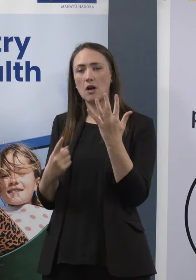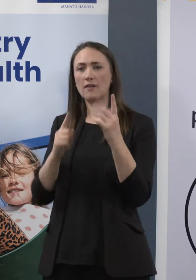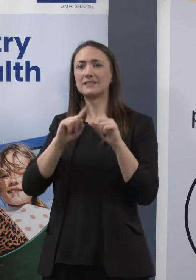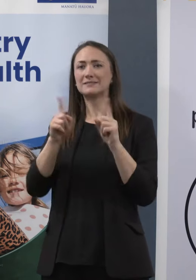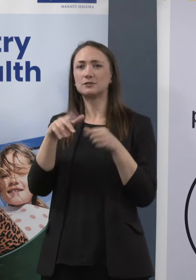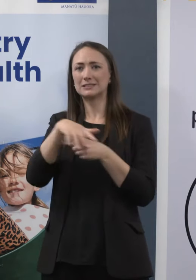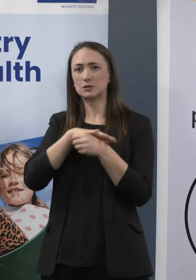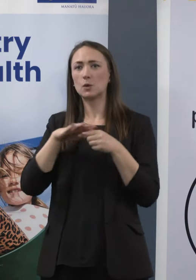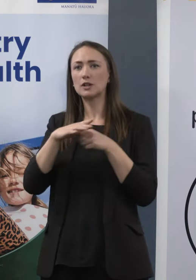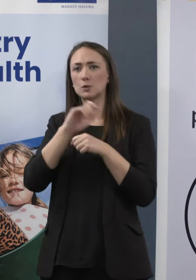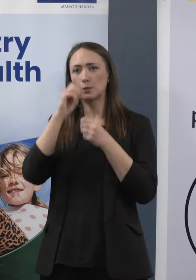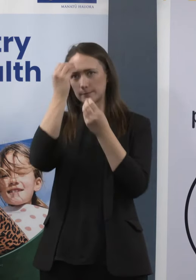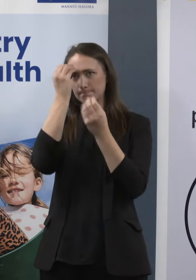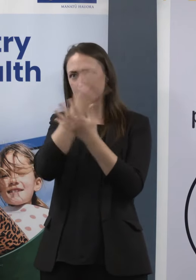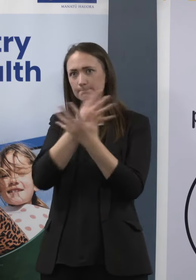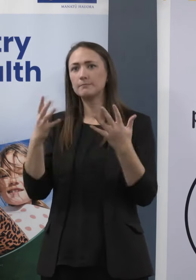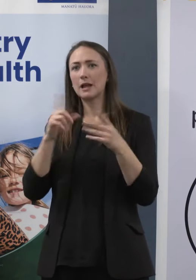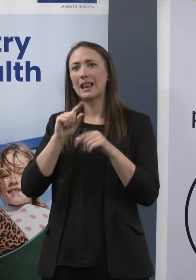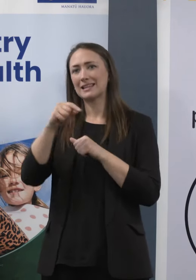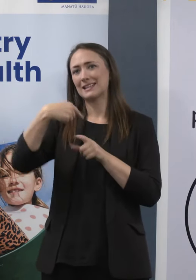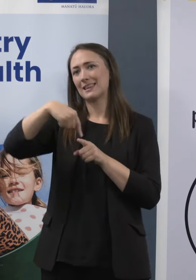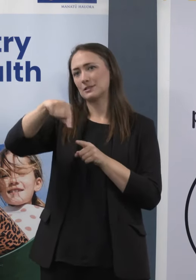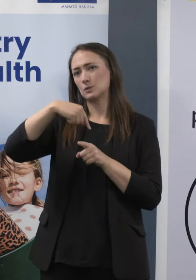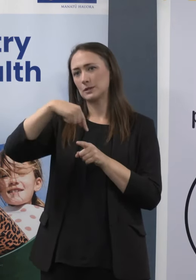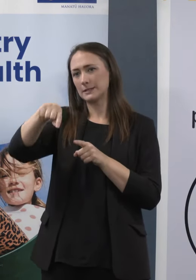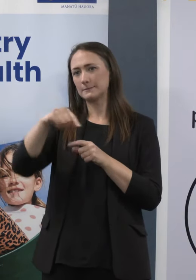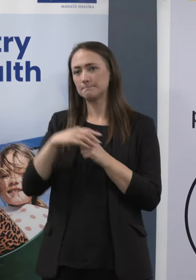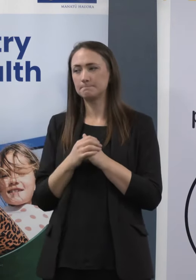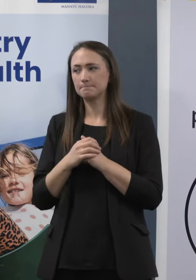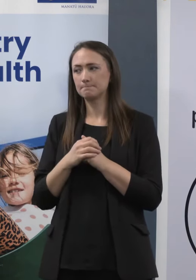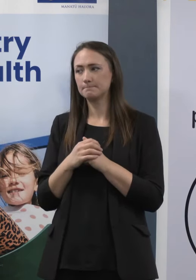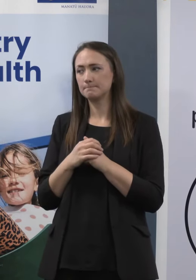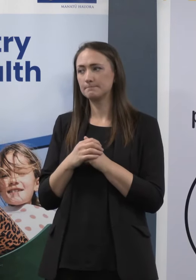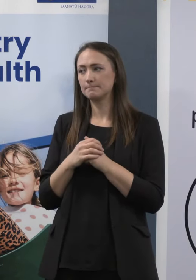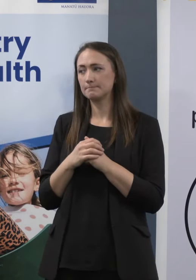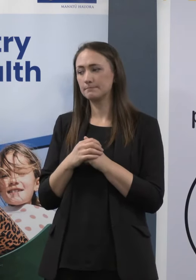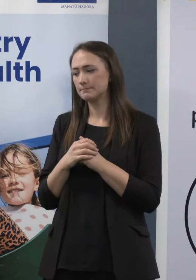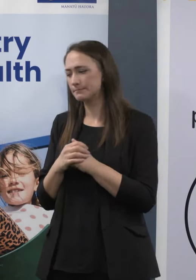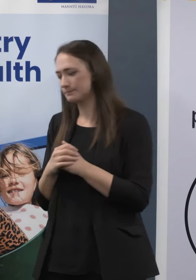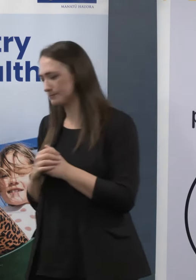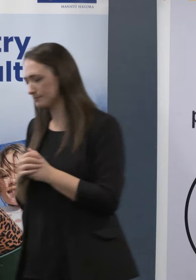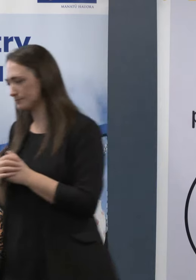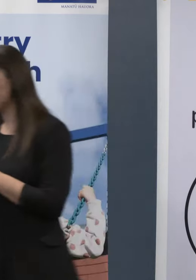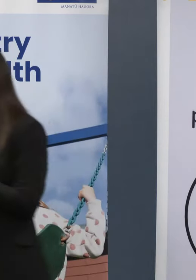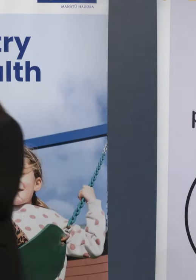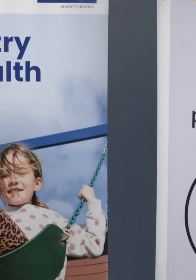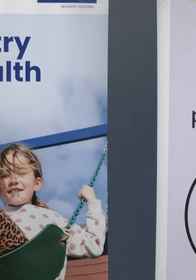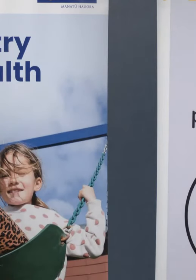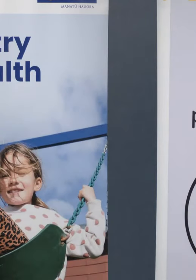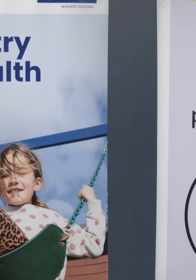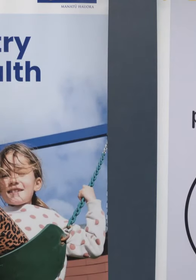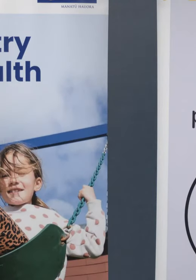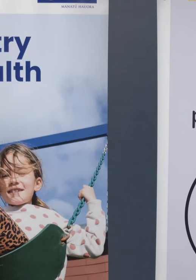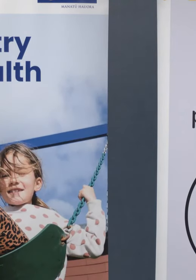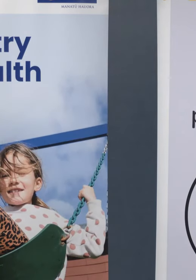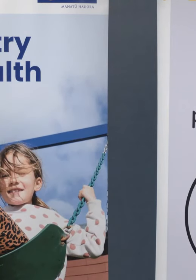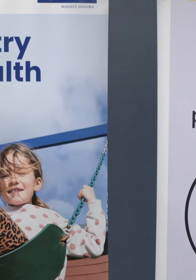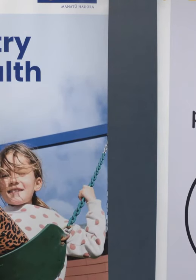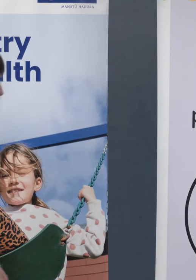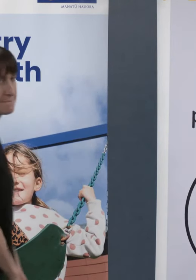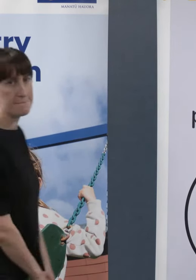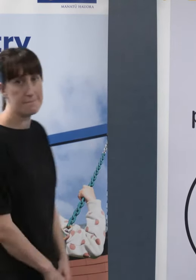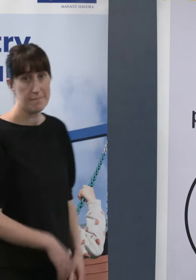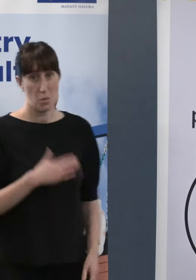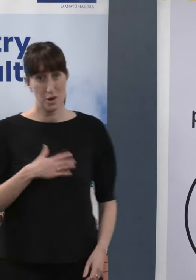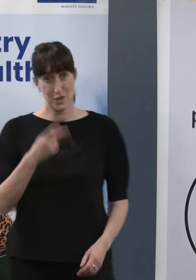public later this week. Would you like to see greater surveillance testing at the border and random testing at the border introduced? I think we're doing